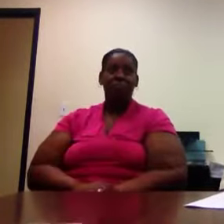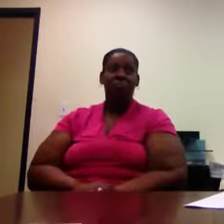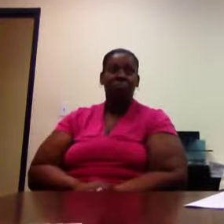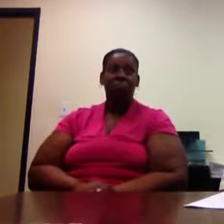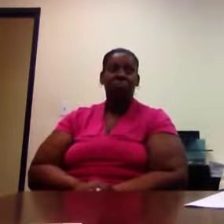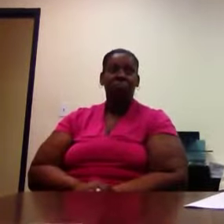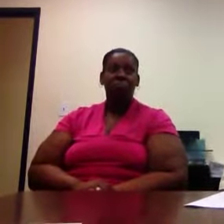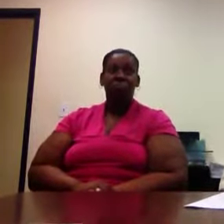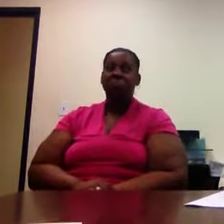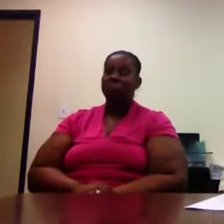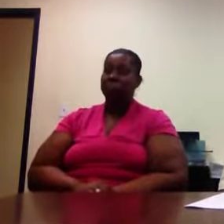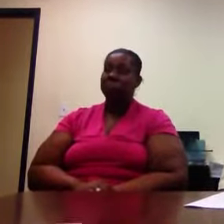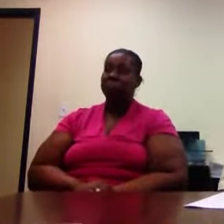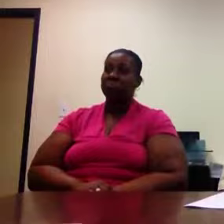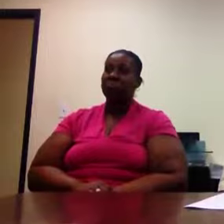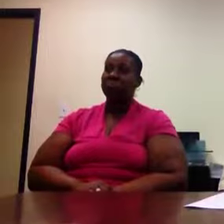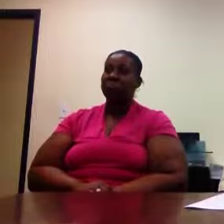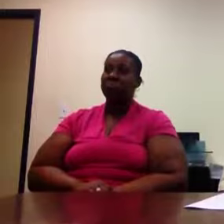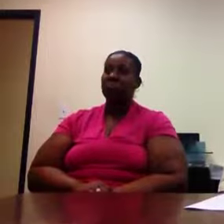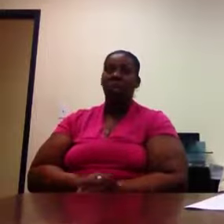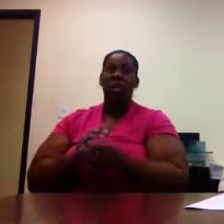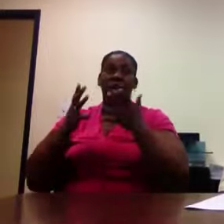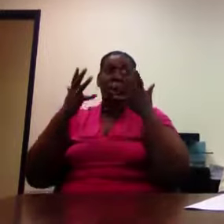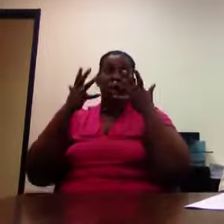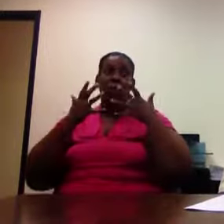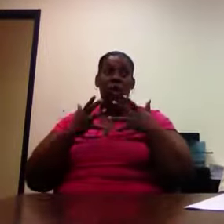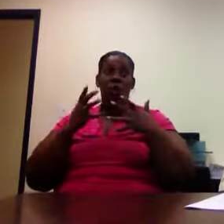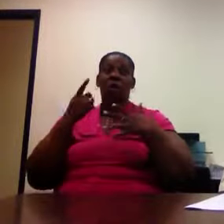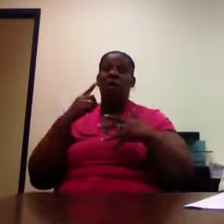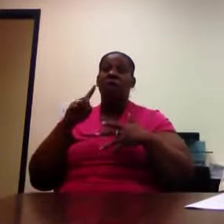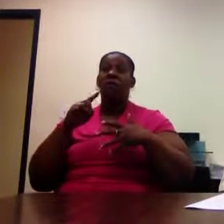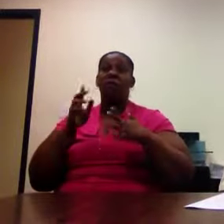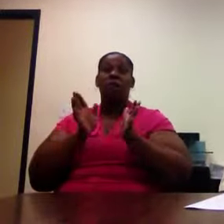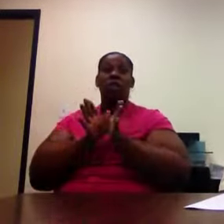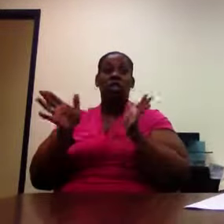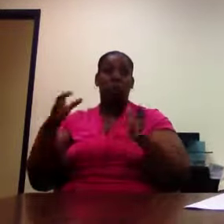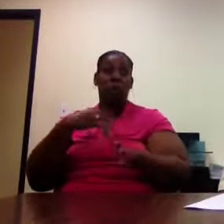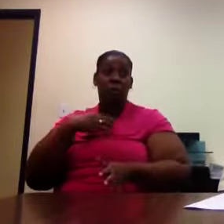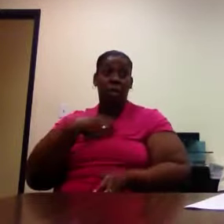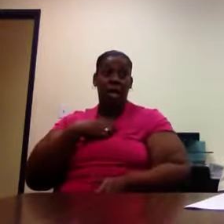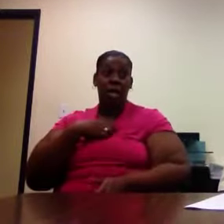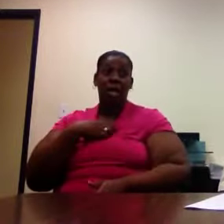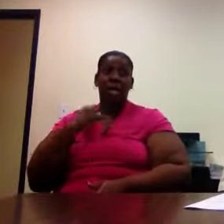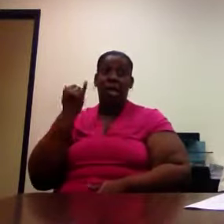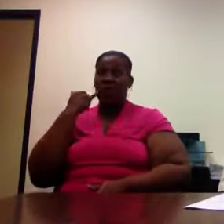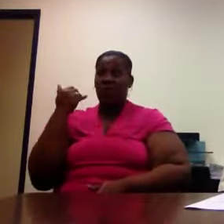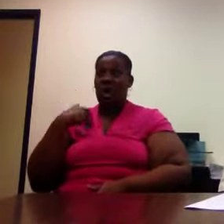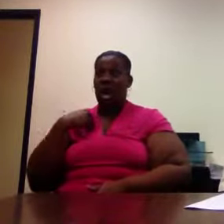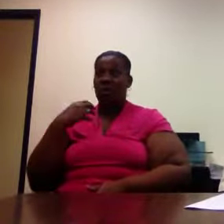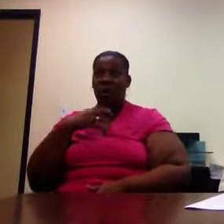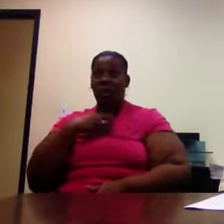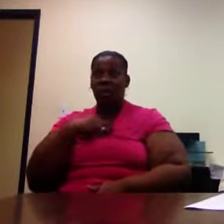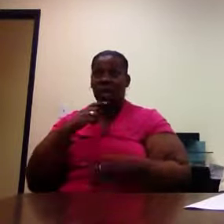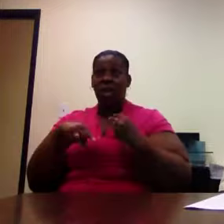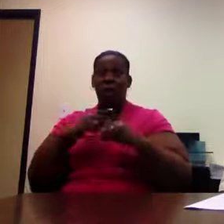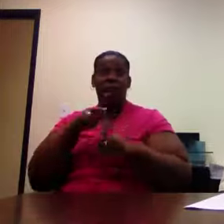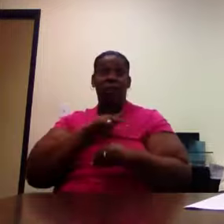Okay. Grievance and appeals procedure for general complaints on policies, procedures, and physical facility.